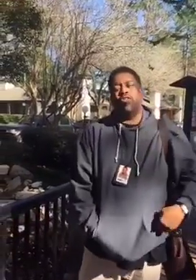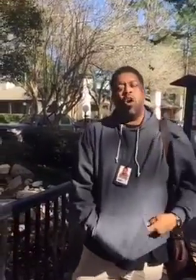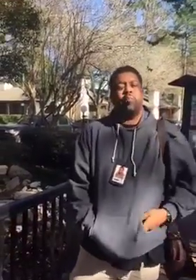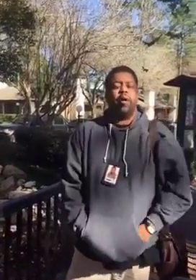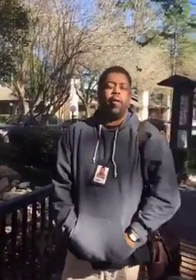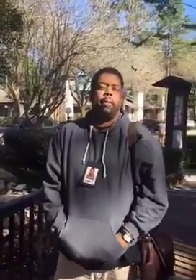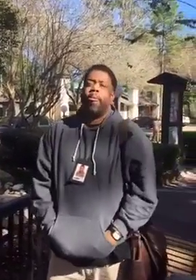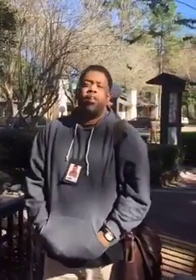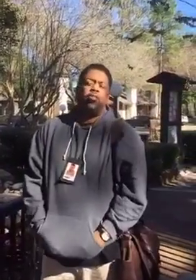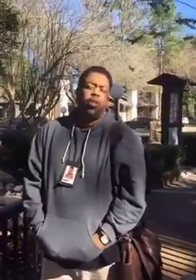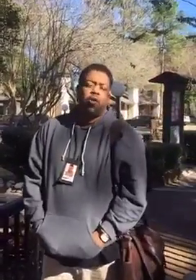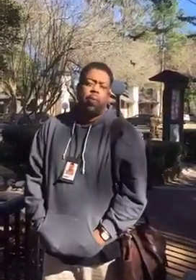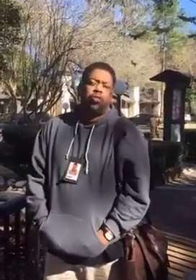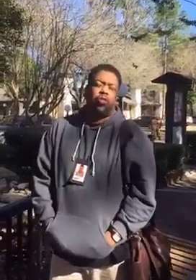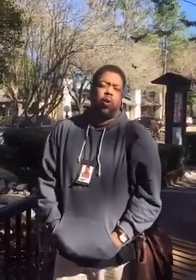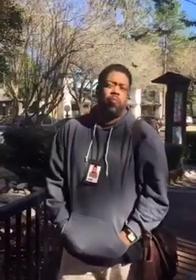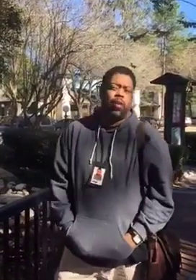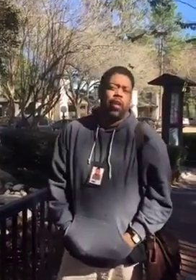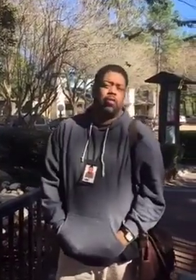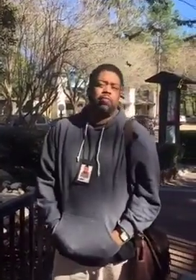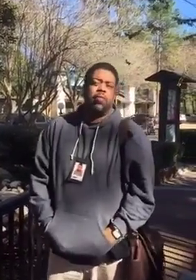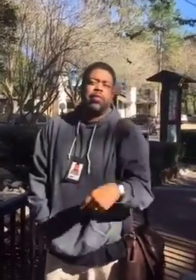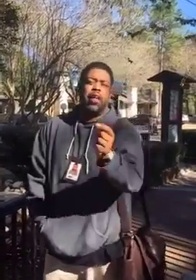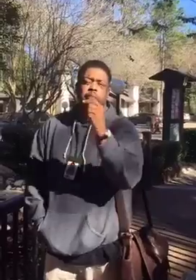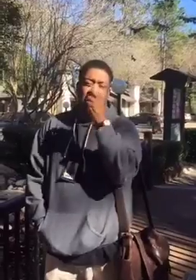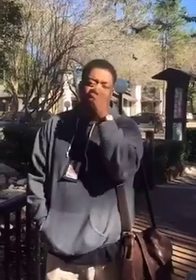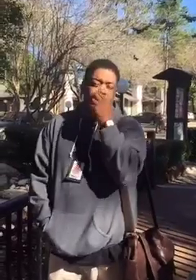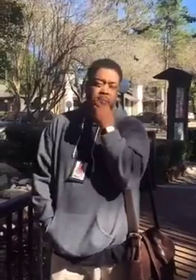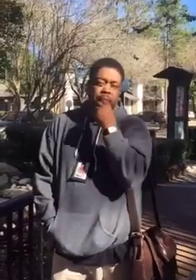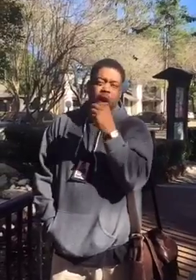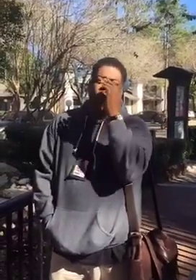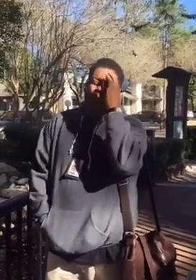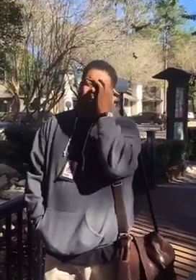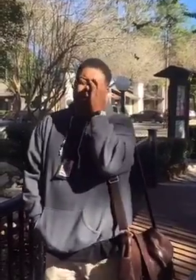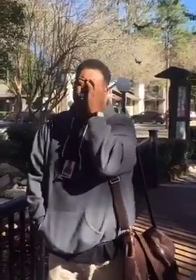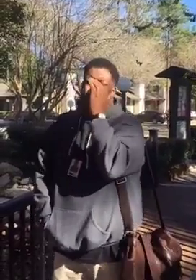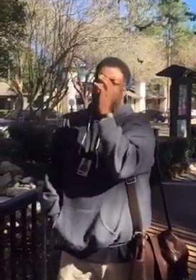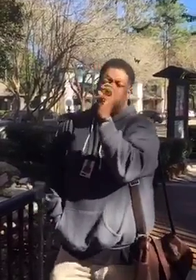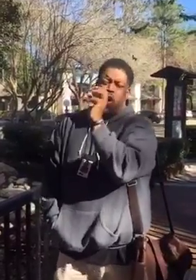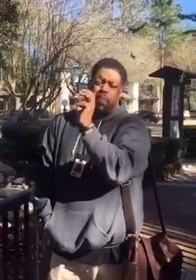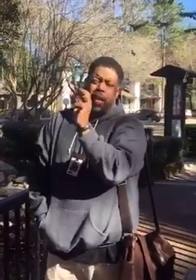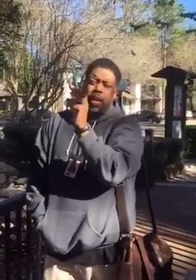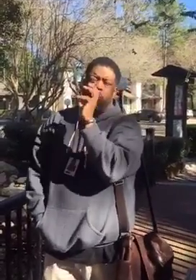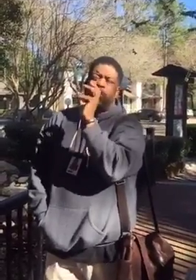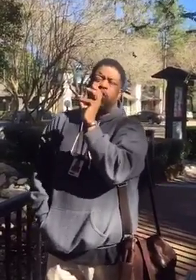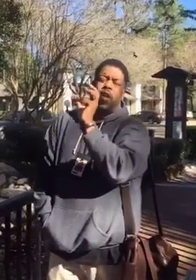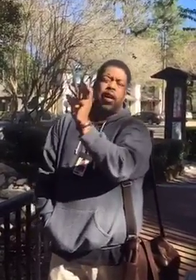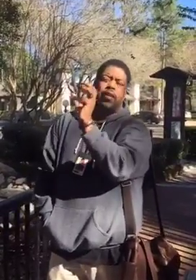and talk about it. Don't talk about your small beginning. Celebrate it. Always look at what you're going to be and what you're going to